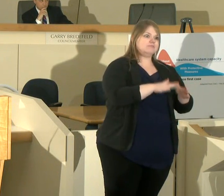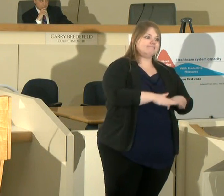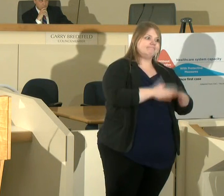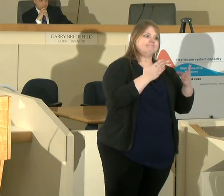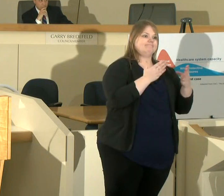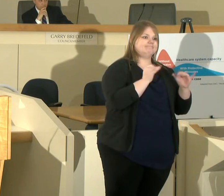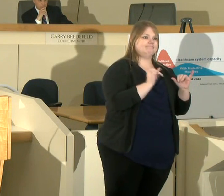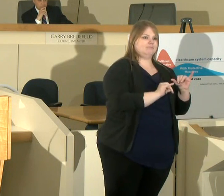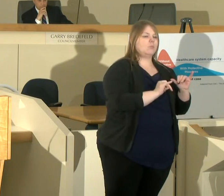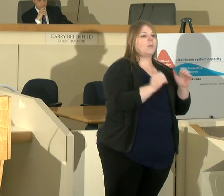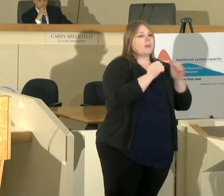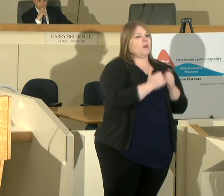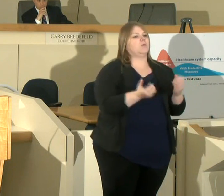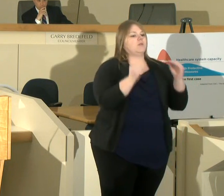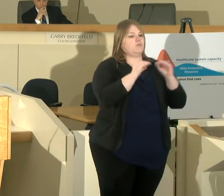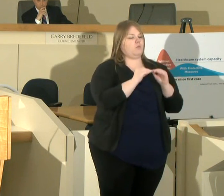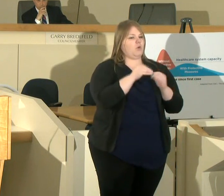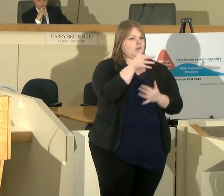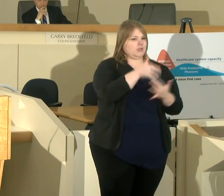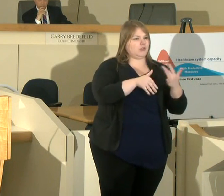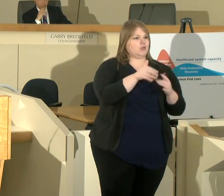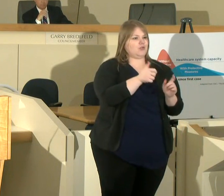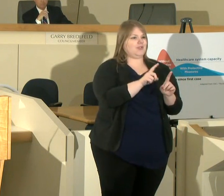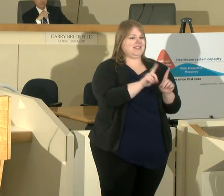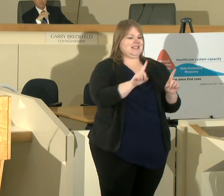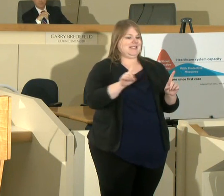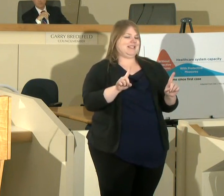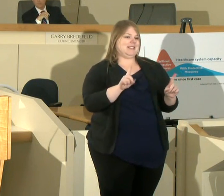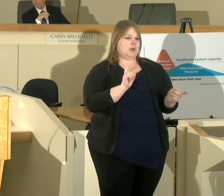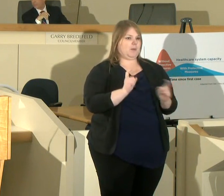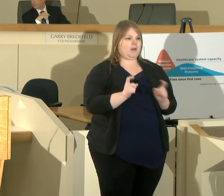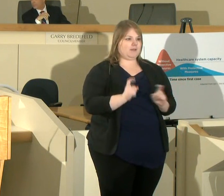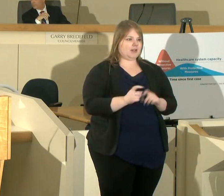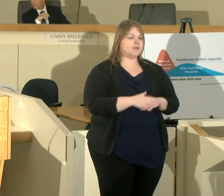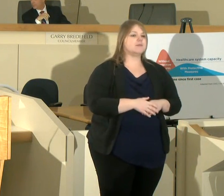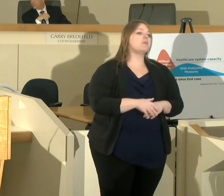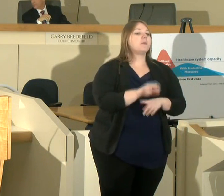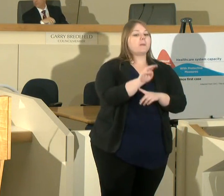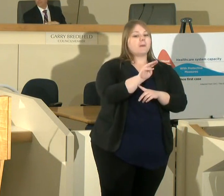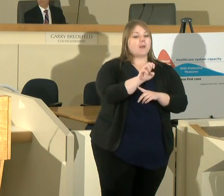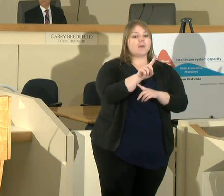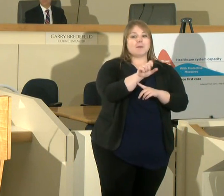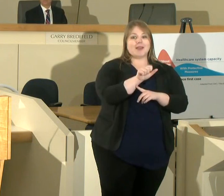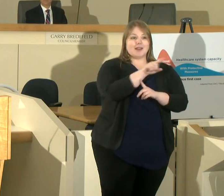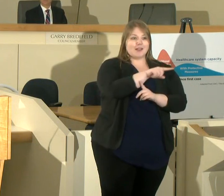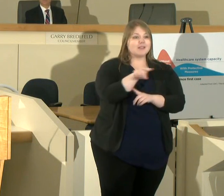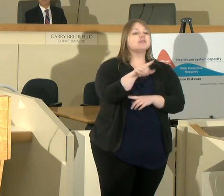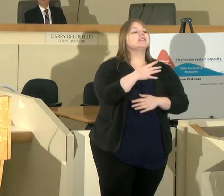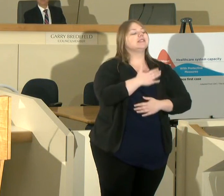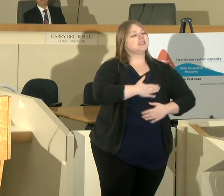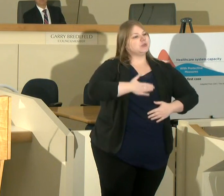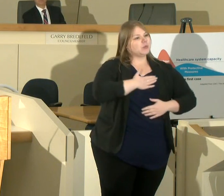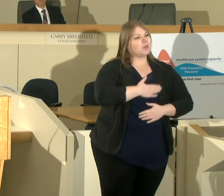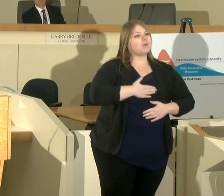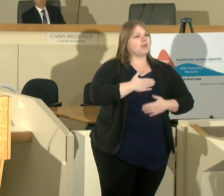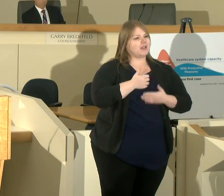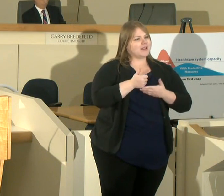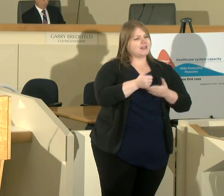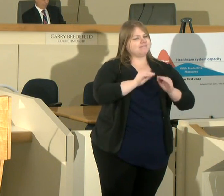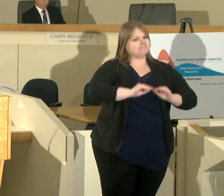with social distancing modifications we ask our media partners to do help us deliver a clear